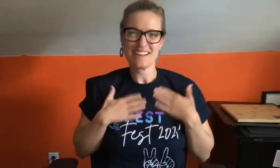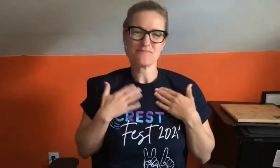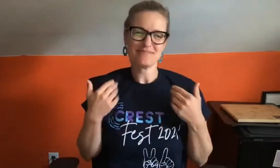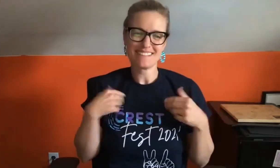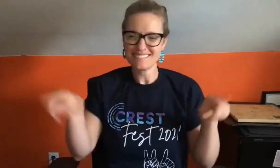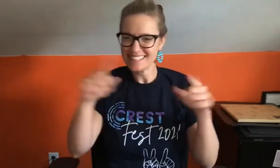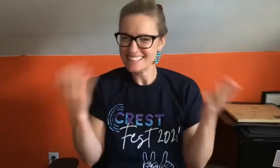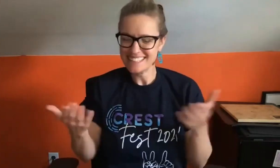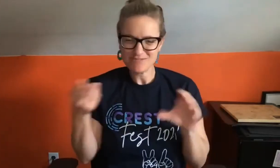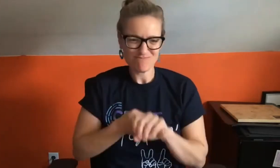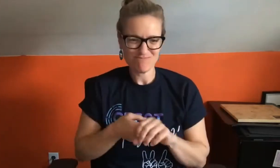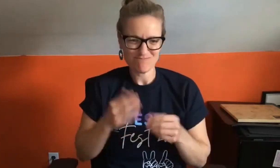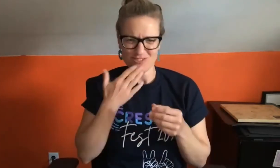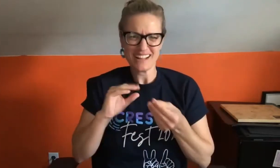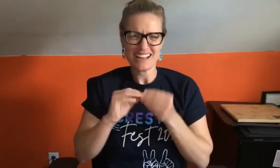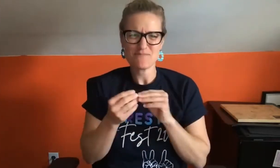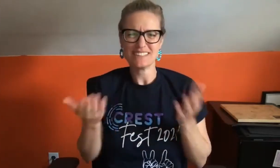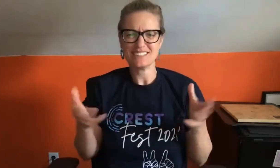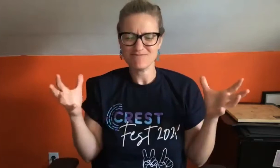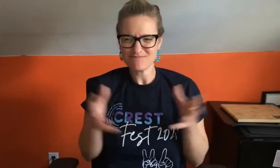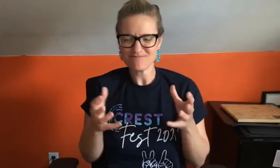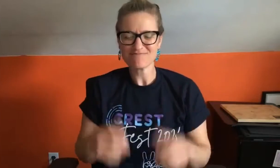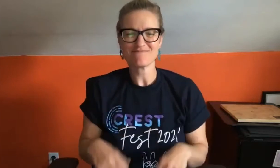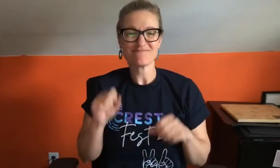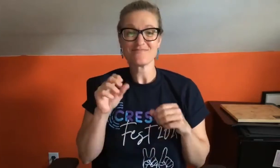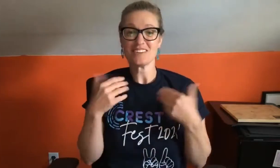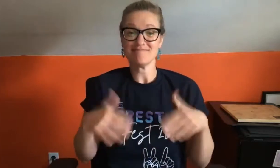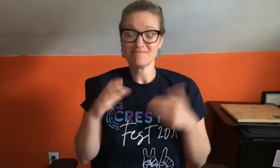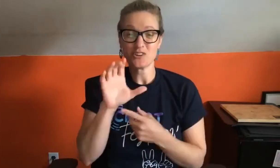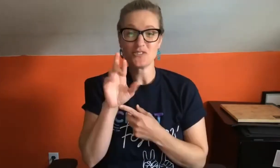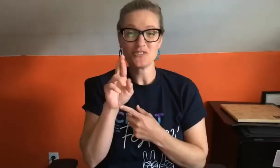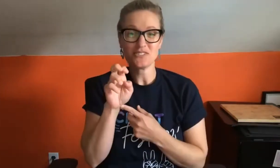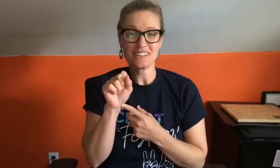Hello everyone. I'm so happy to have everyone in attendance.